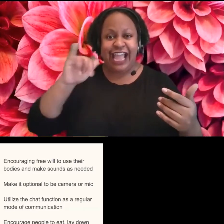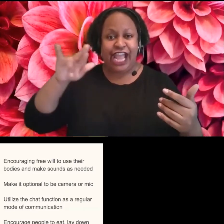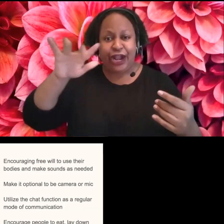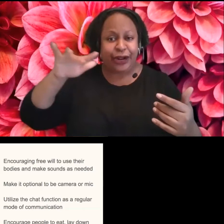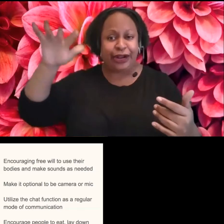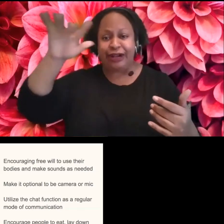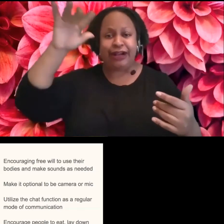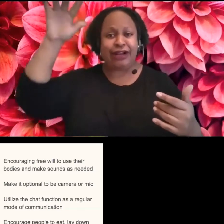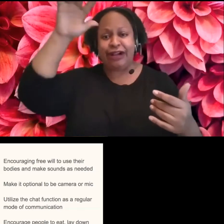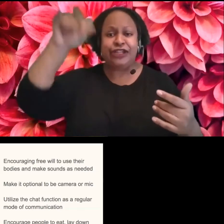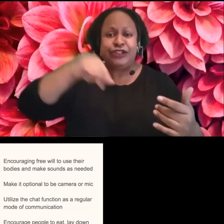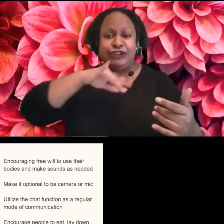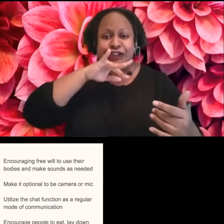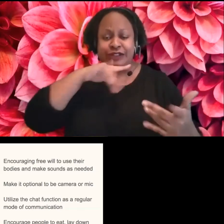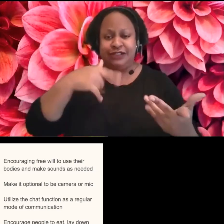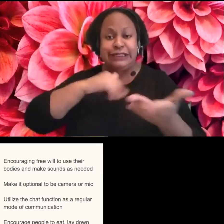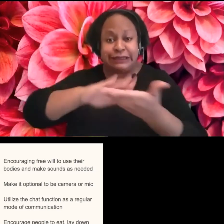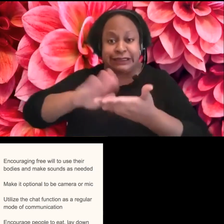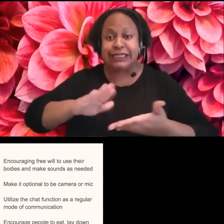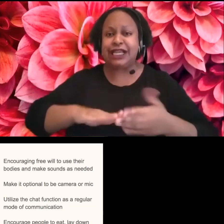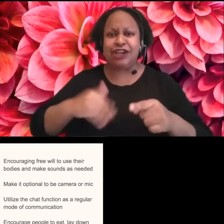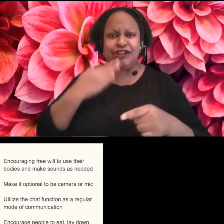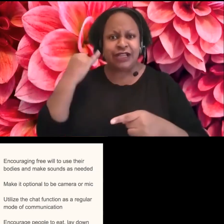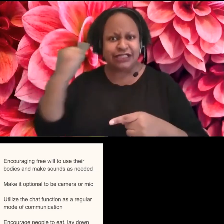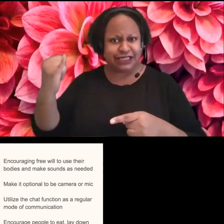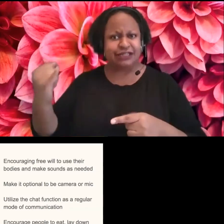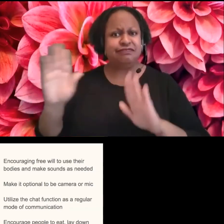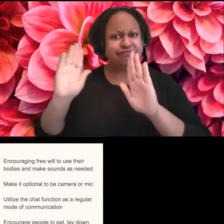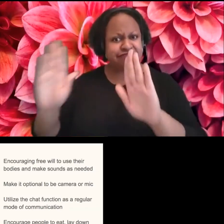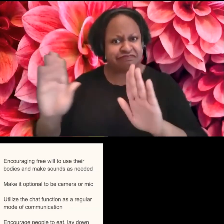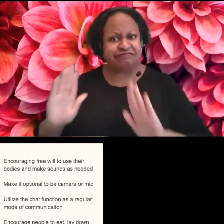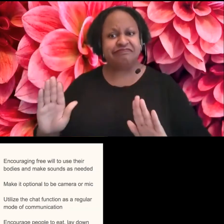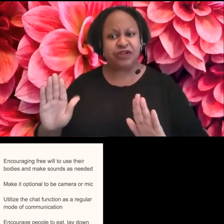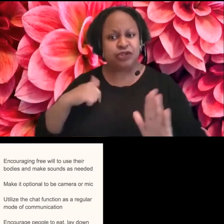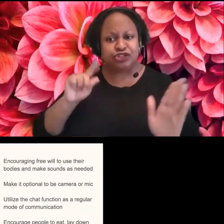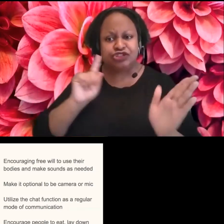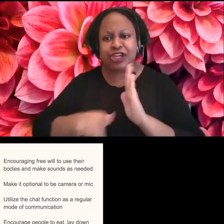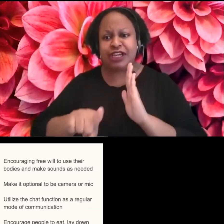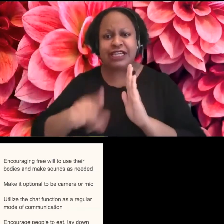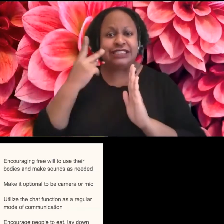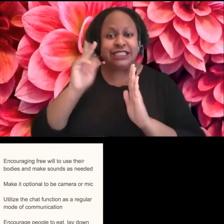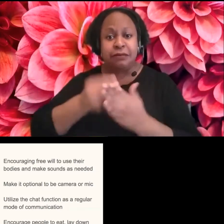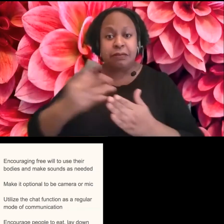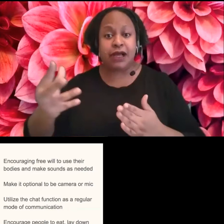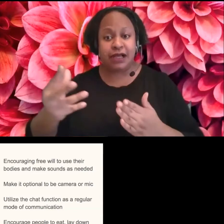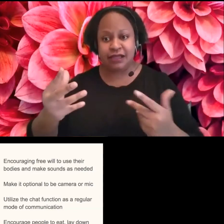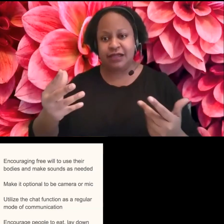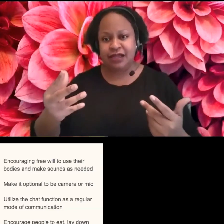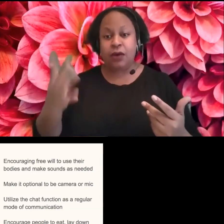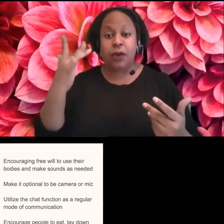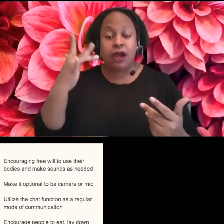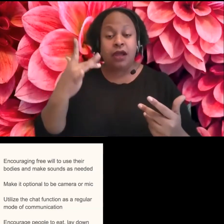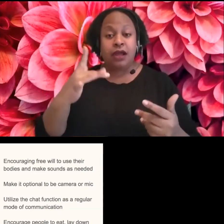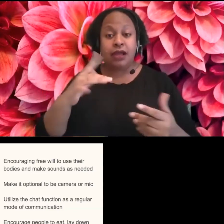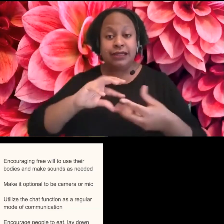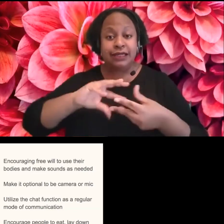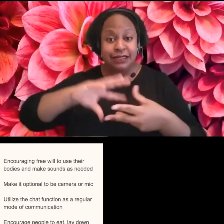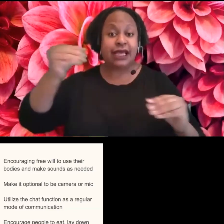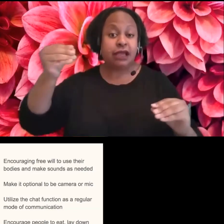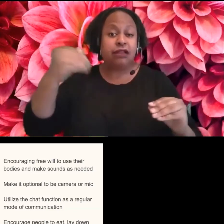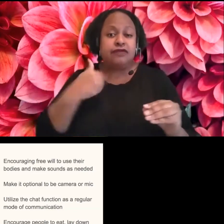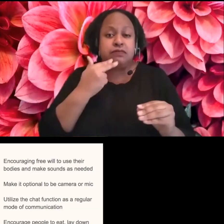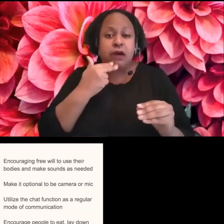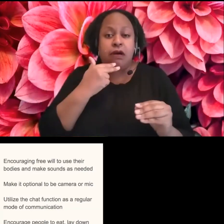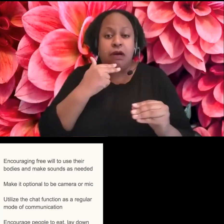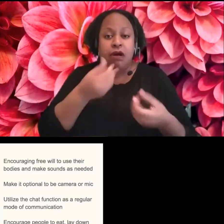That's an awesome suggestion. I'm actually going to check that out. Um, because at Tangled, we have quite a small office space. Thank you.